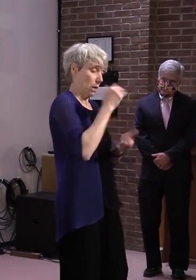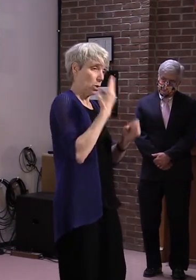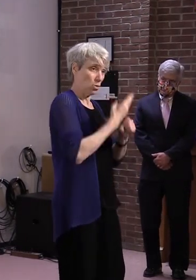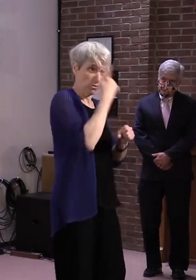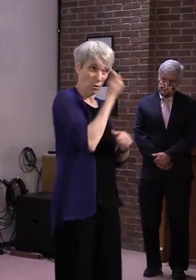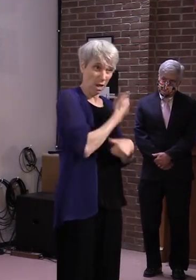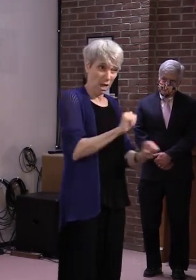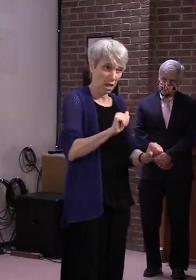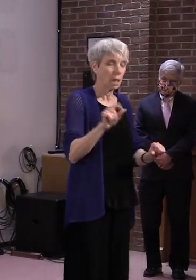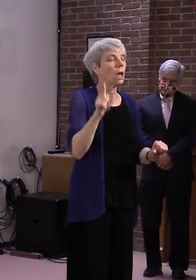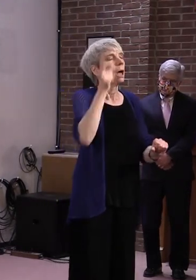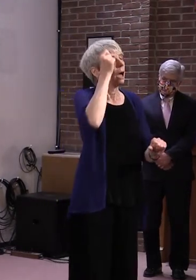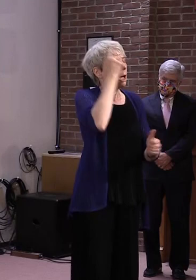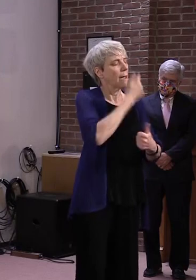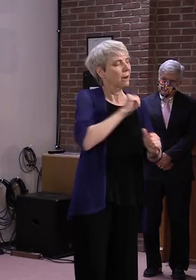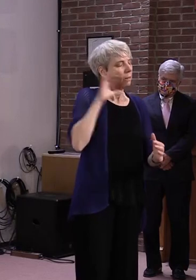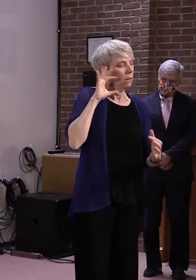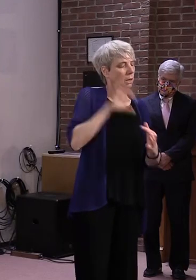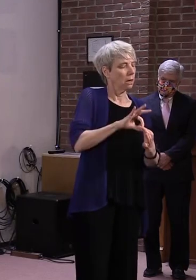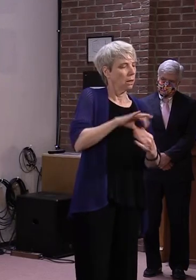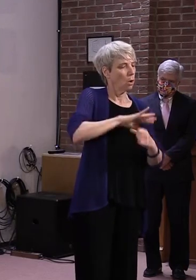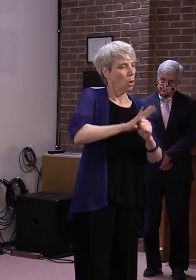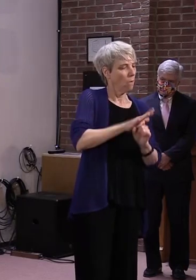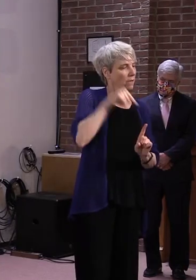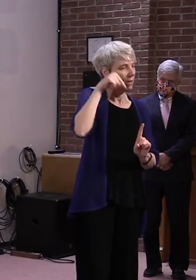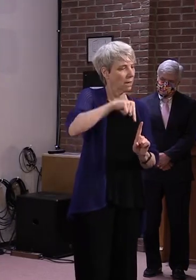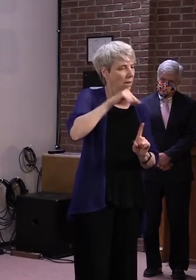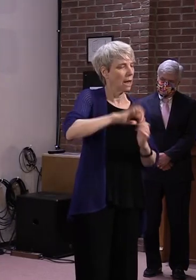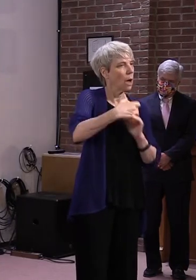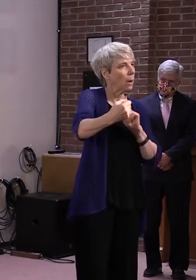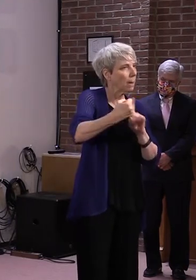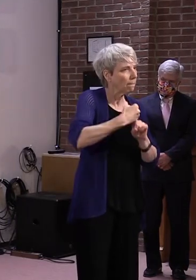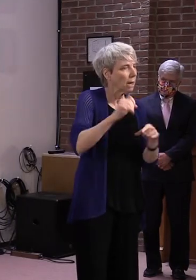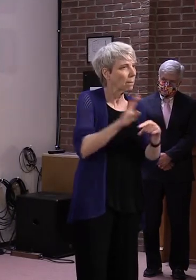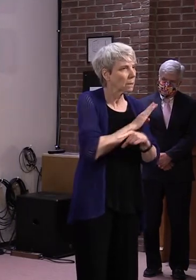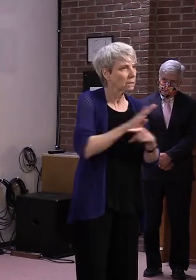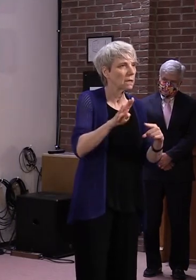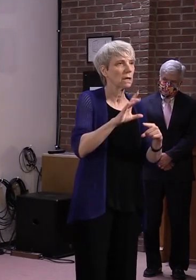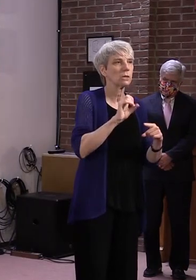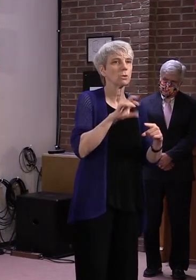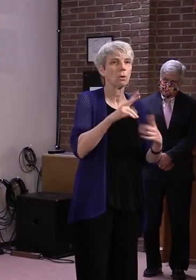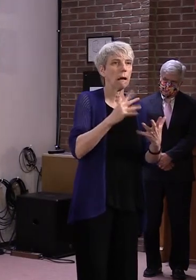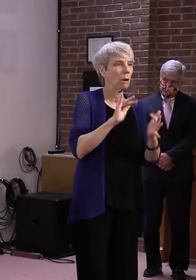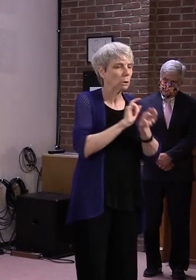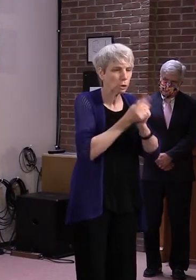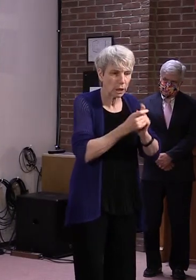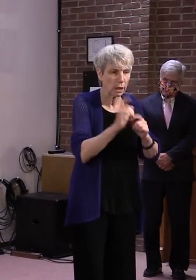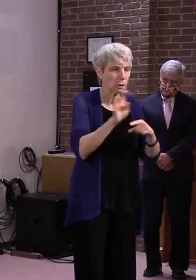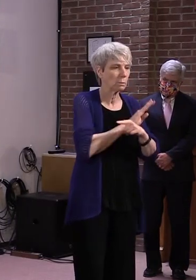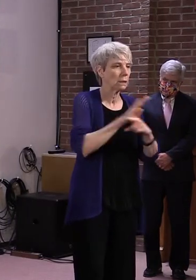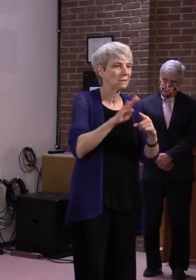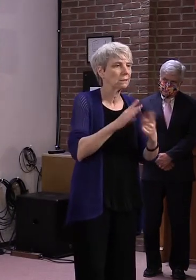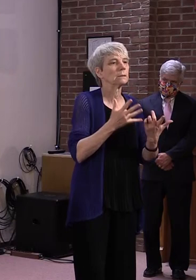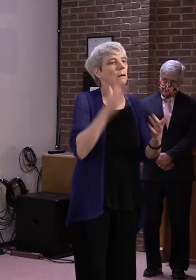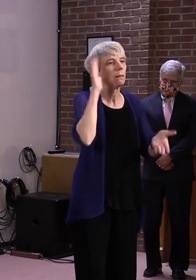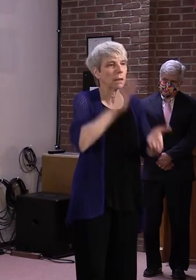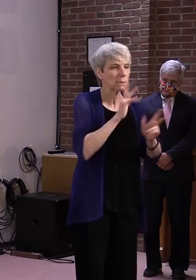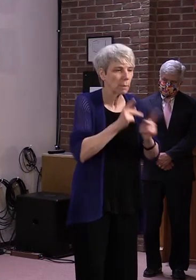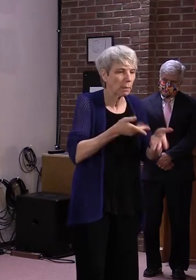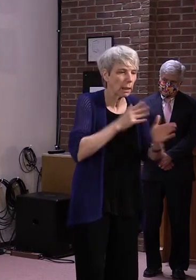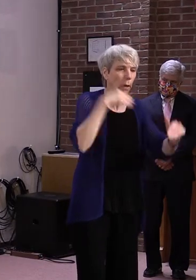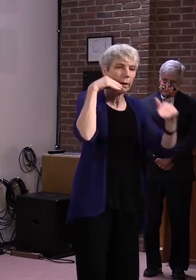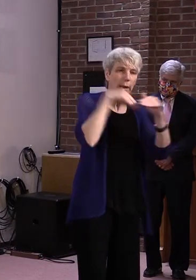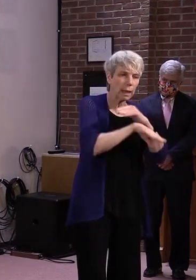related to the COVID, either the response or the impact or the costs or, you know, the losses. So it has to be directly